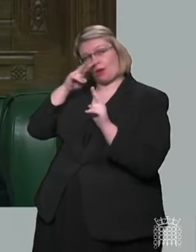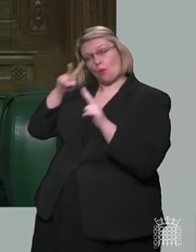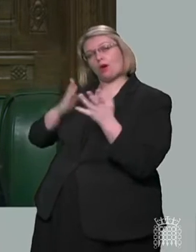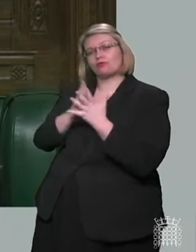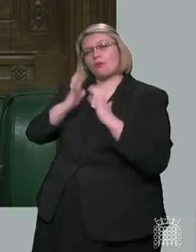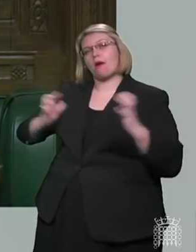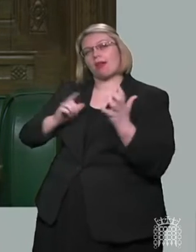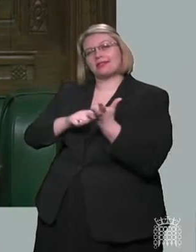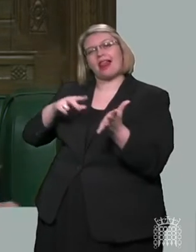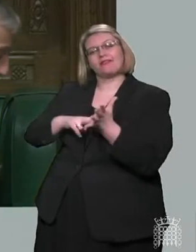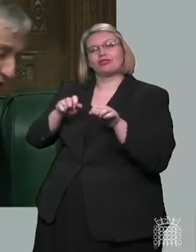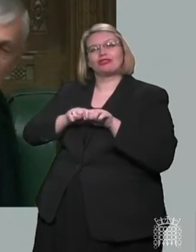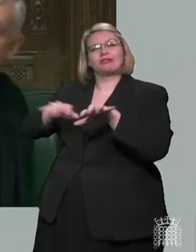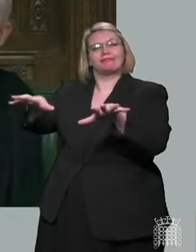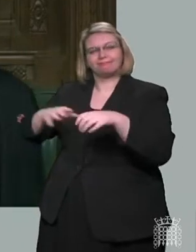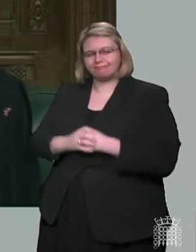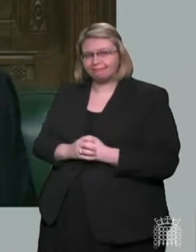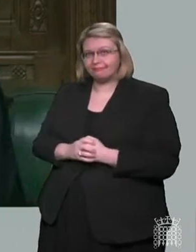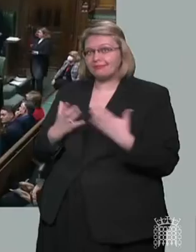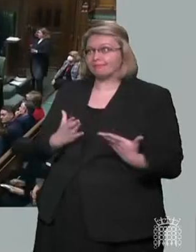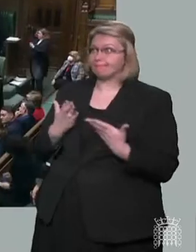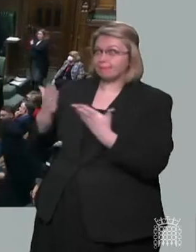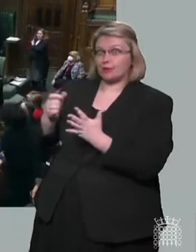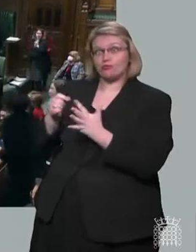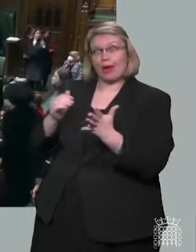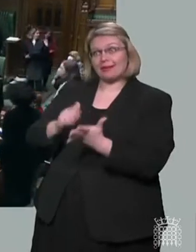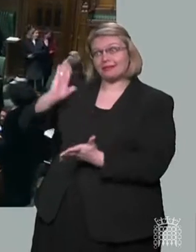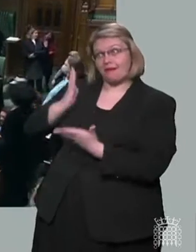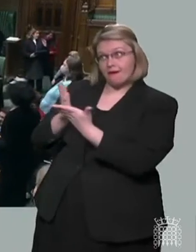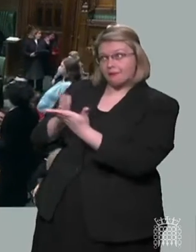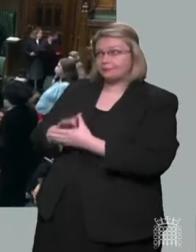on Parliament Live TV. We now come to the statement, Prime Minister.